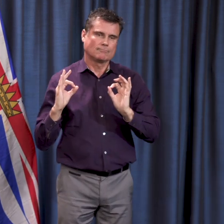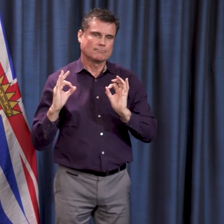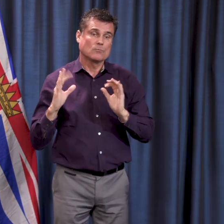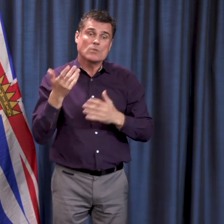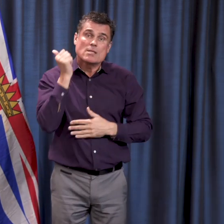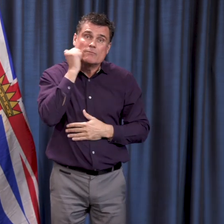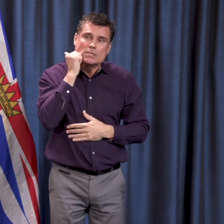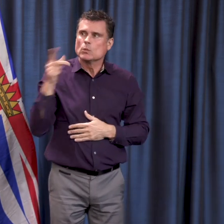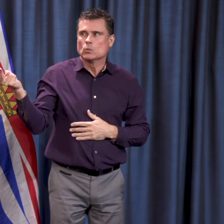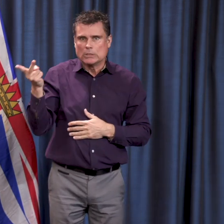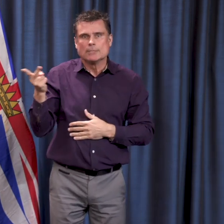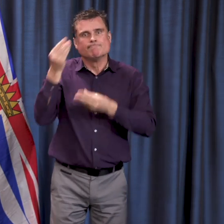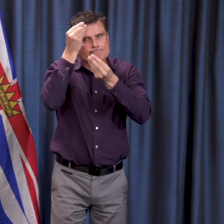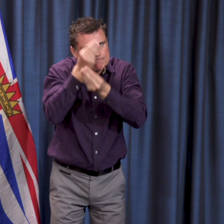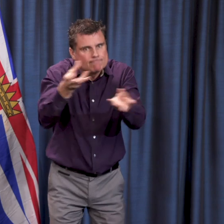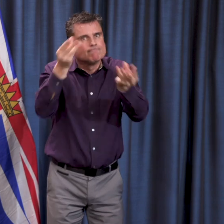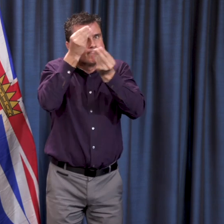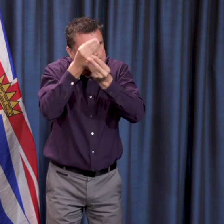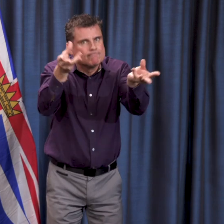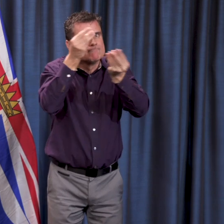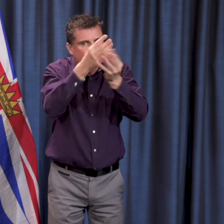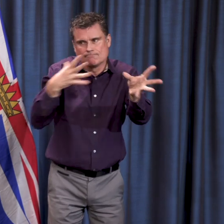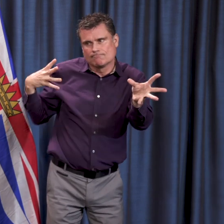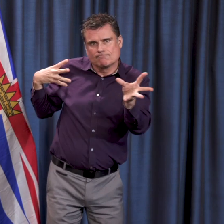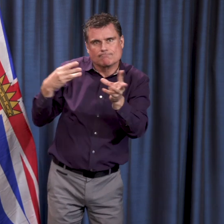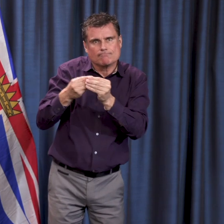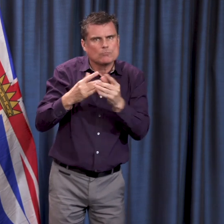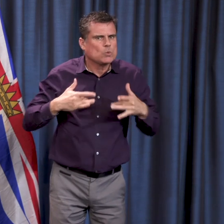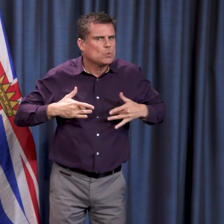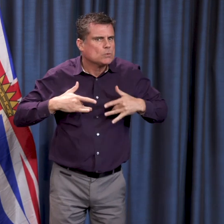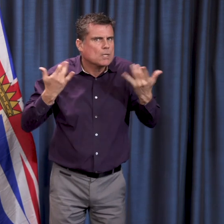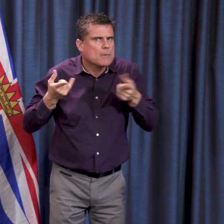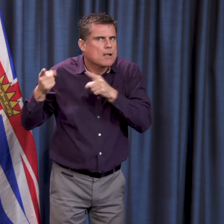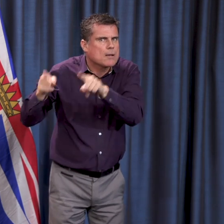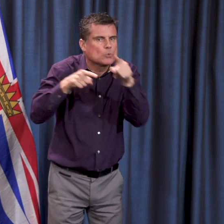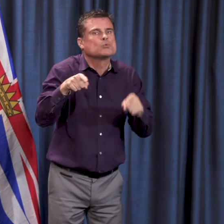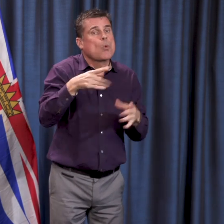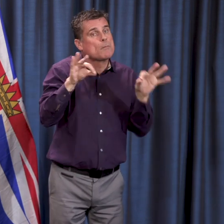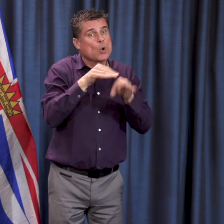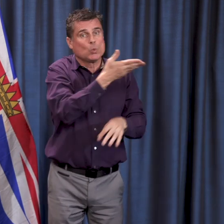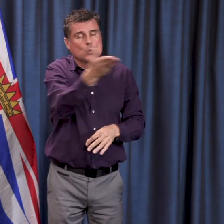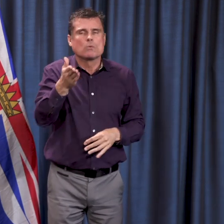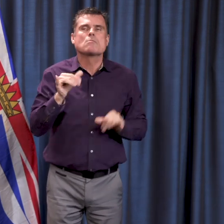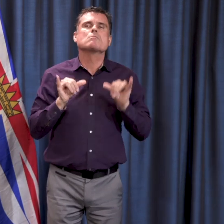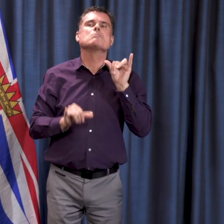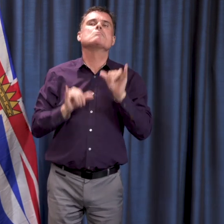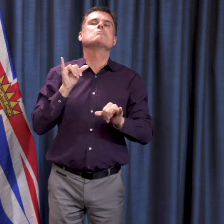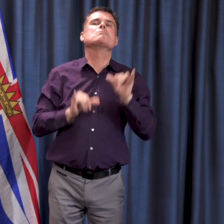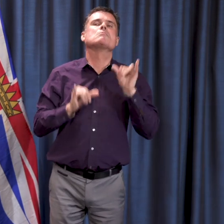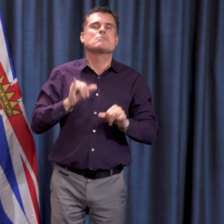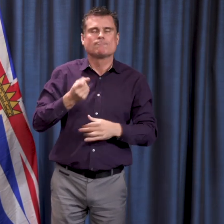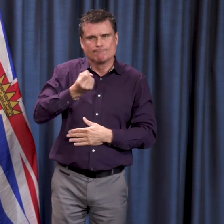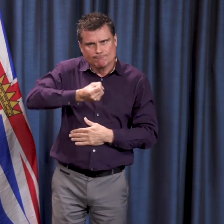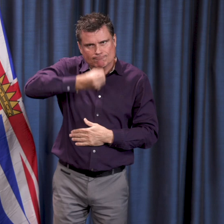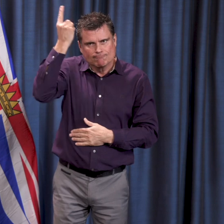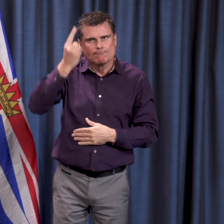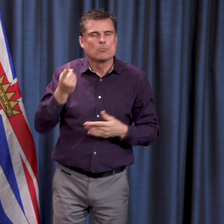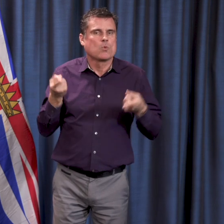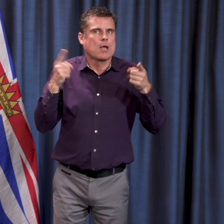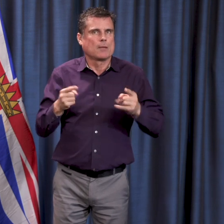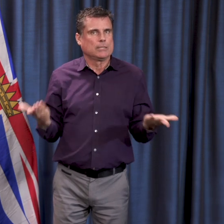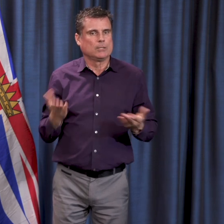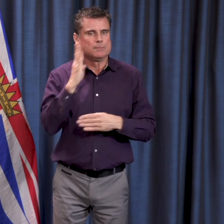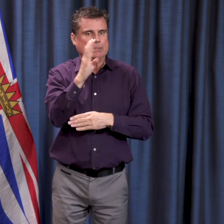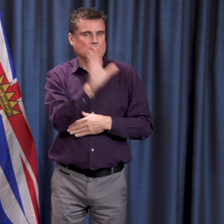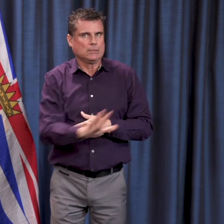what's going on so they understand and people understand what's going on. We must be united because we all have a duty to deliver. What we need to